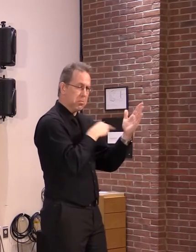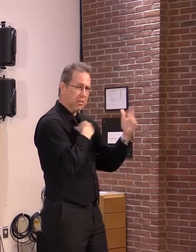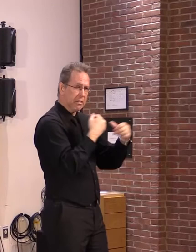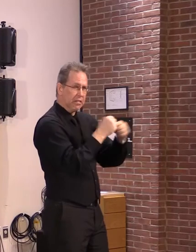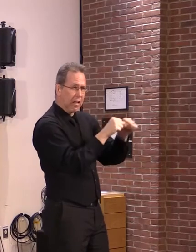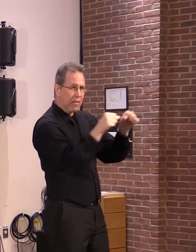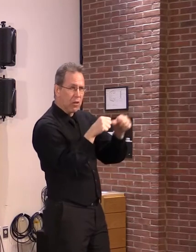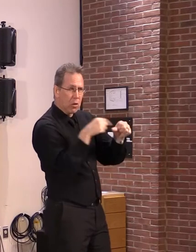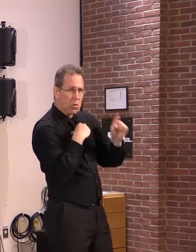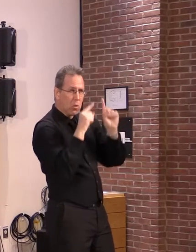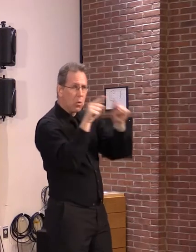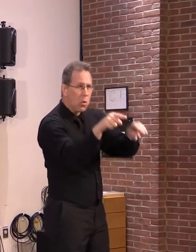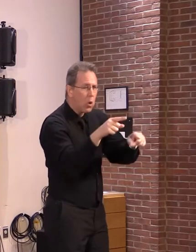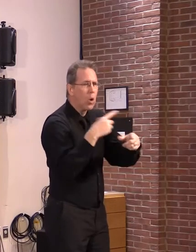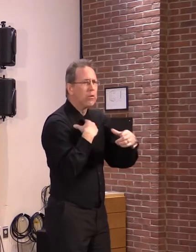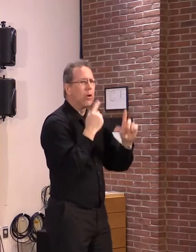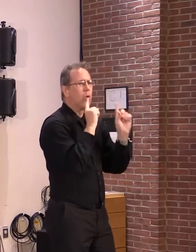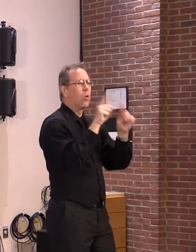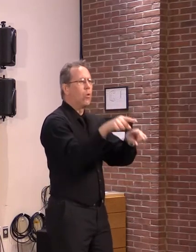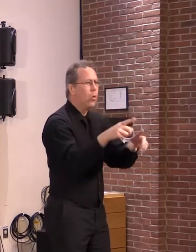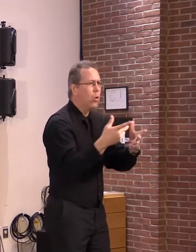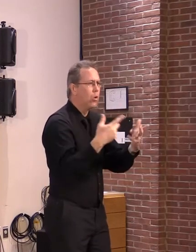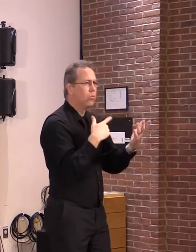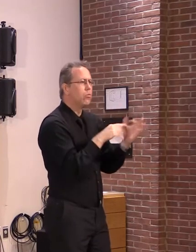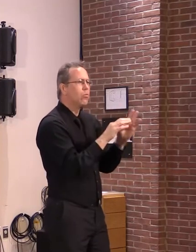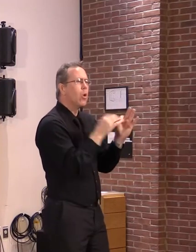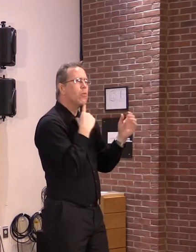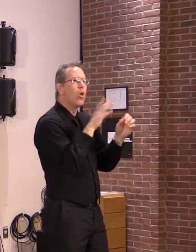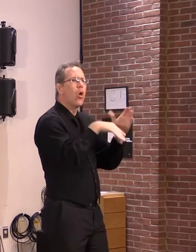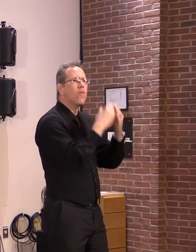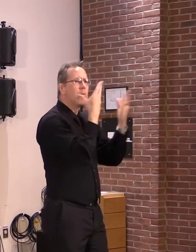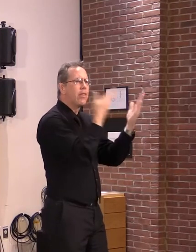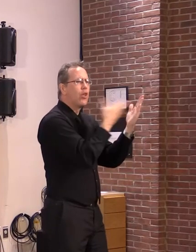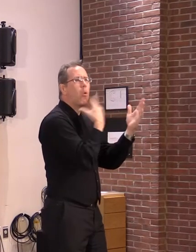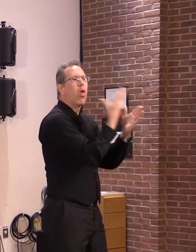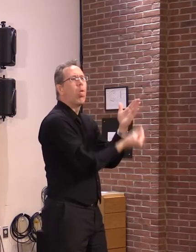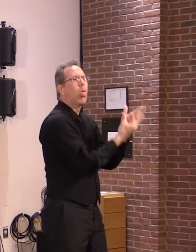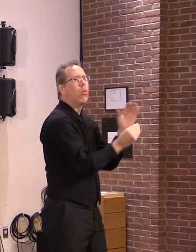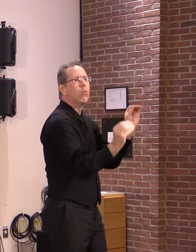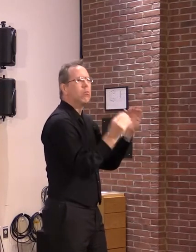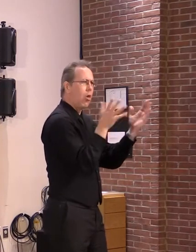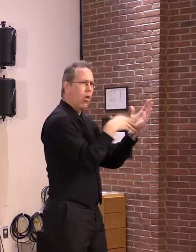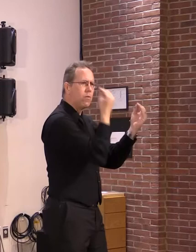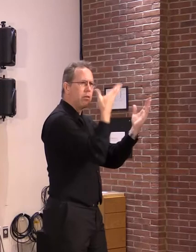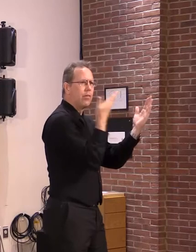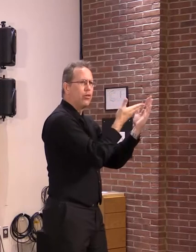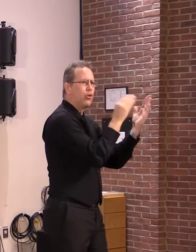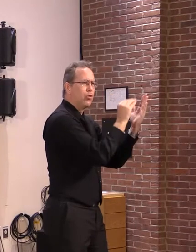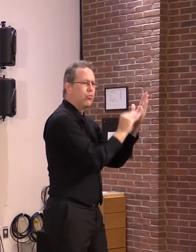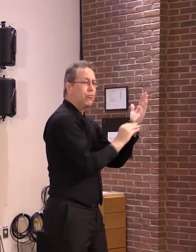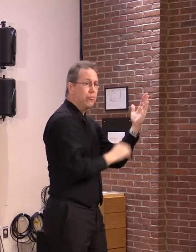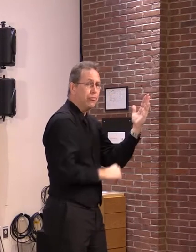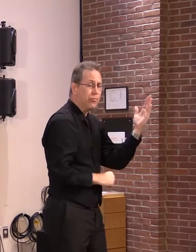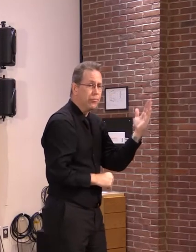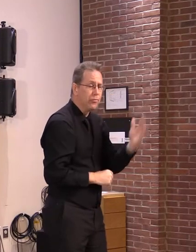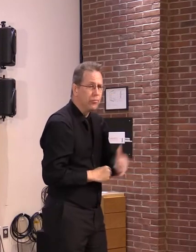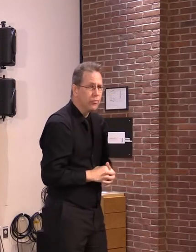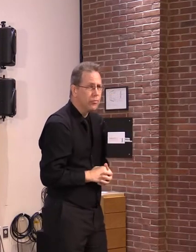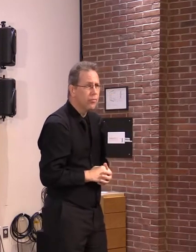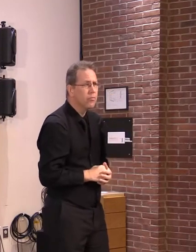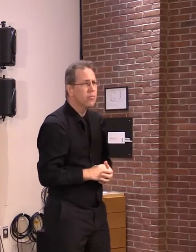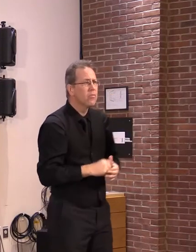out of the planet. We will have it and we will use it. But a lot of that raw data will still be available.